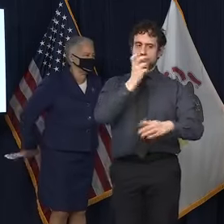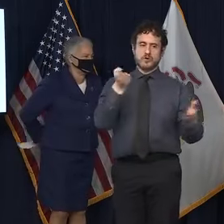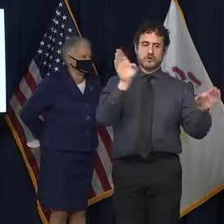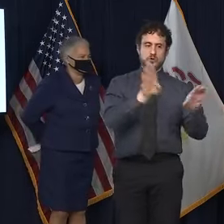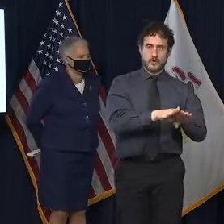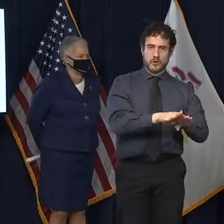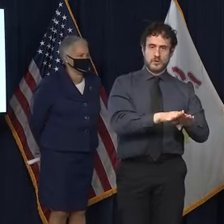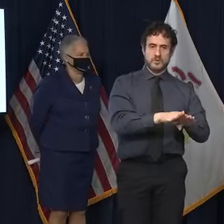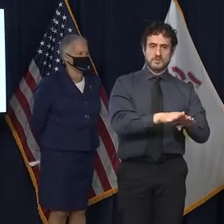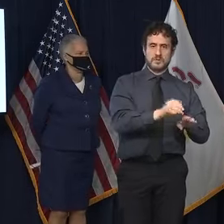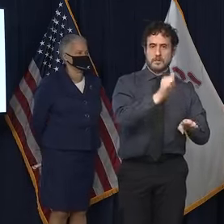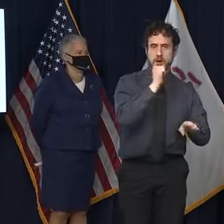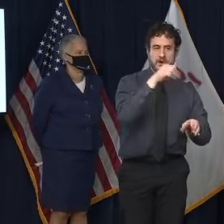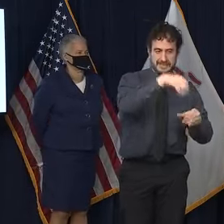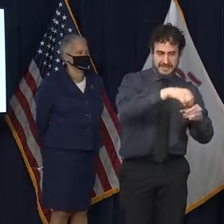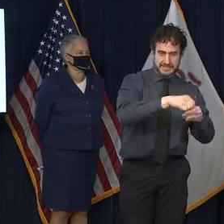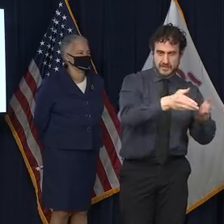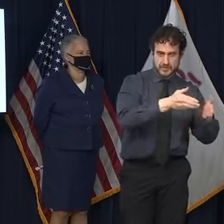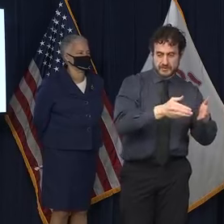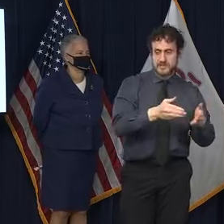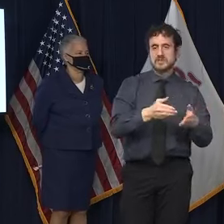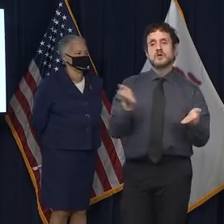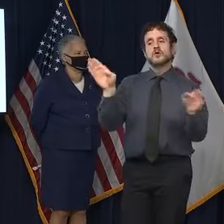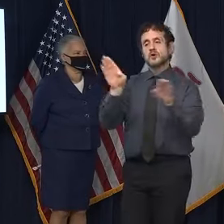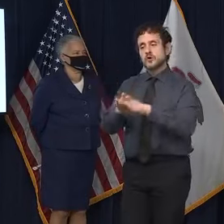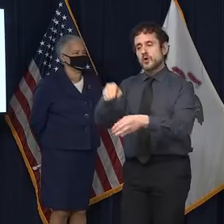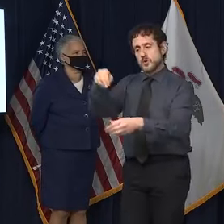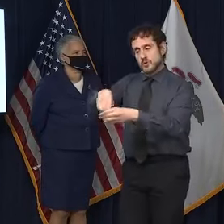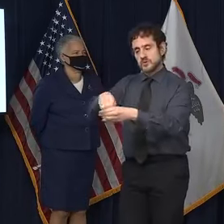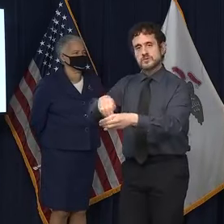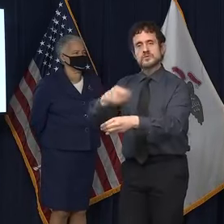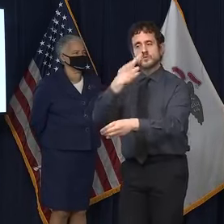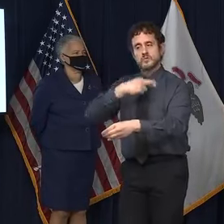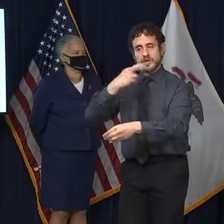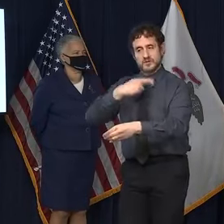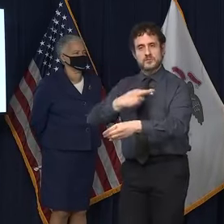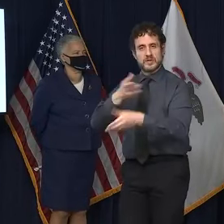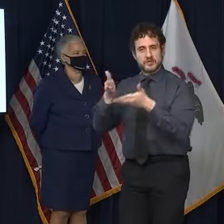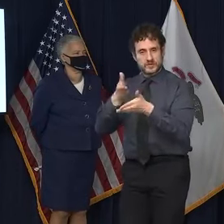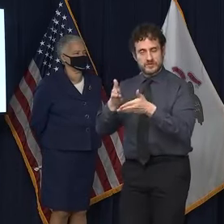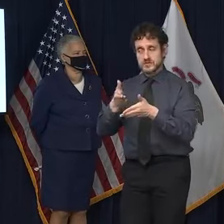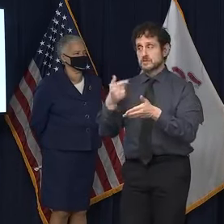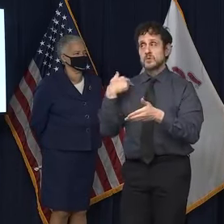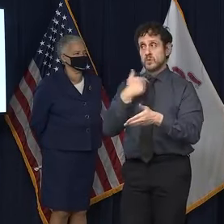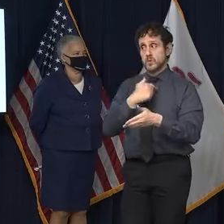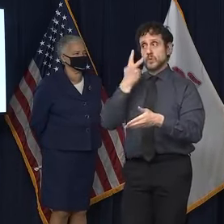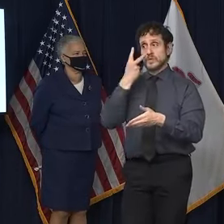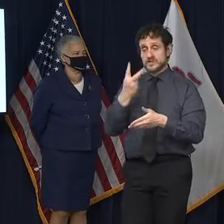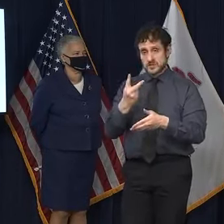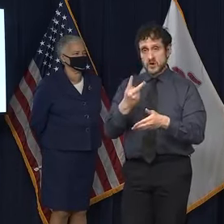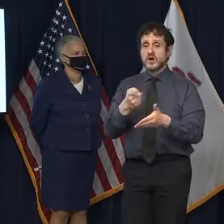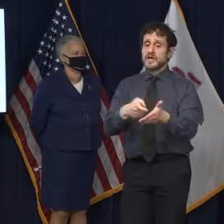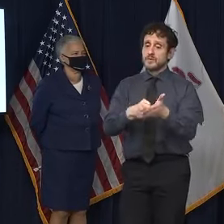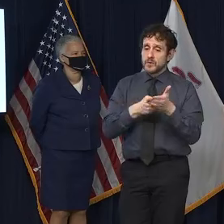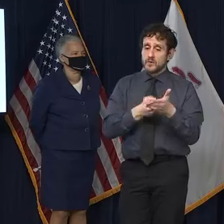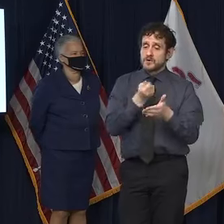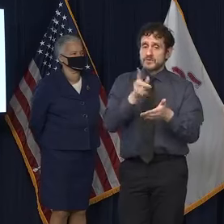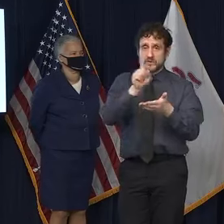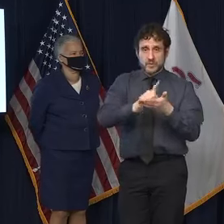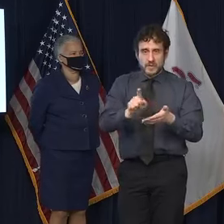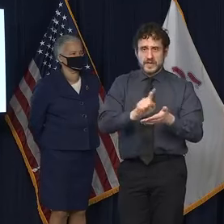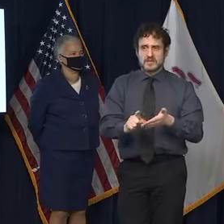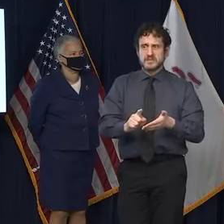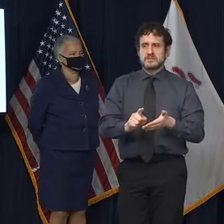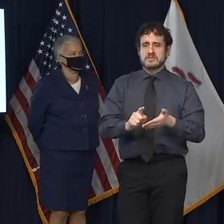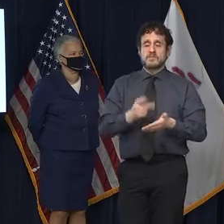of indoor bars and restaurant service, you know, you saw it takes a little, several weeks, in fact, one to